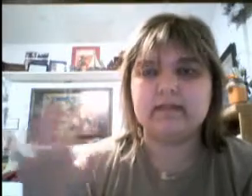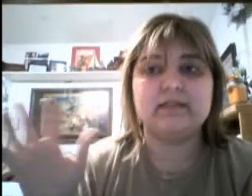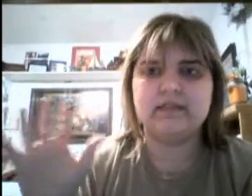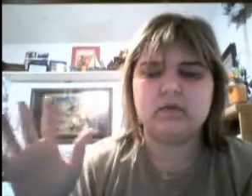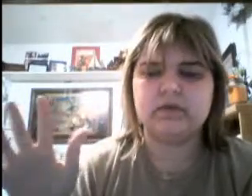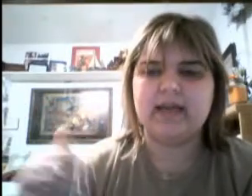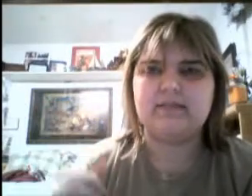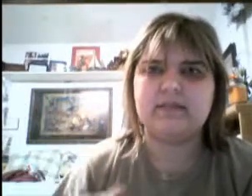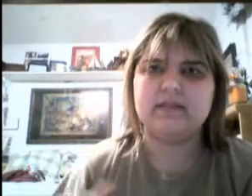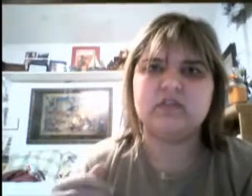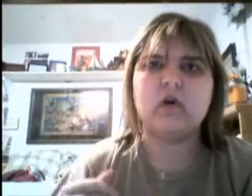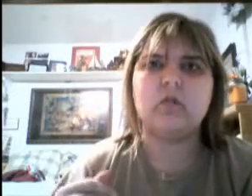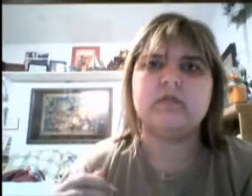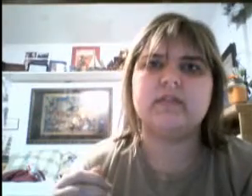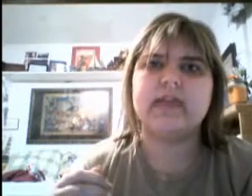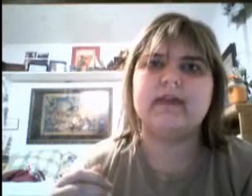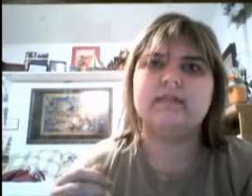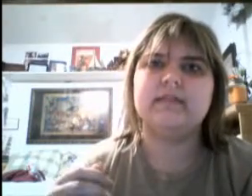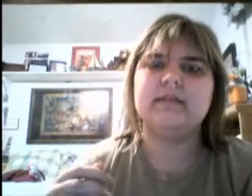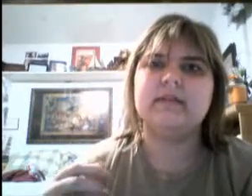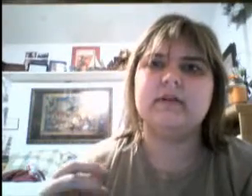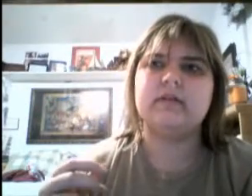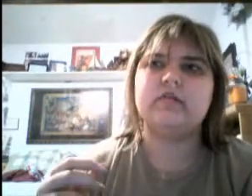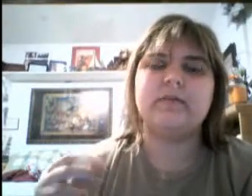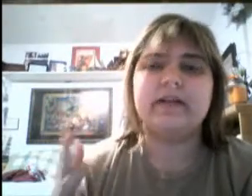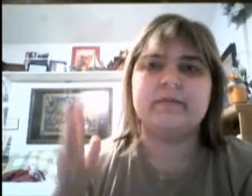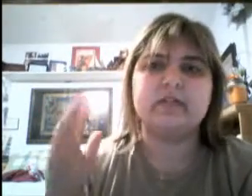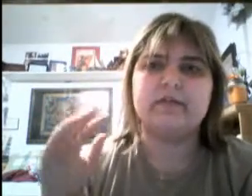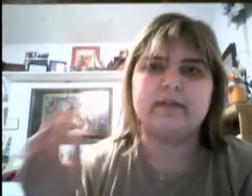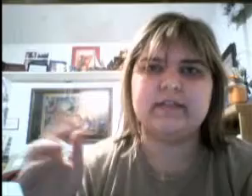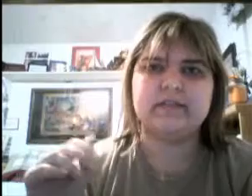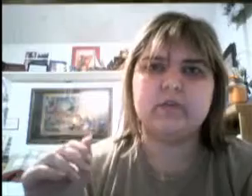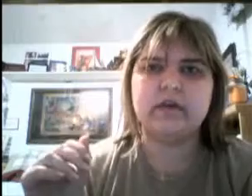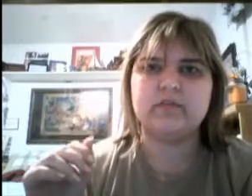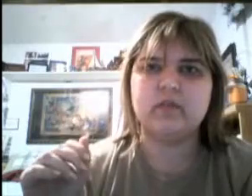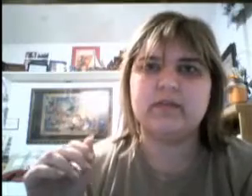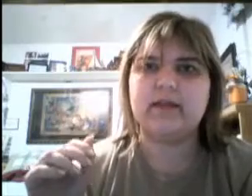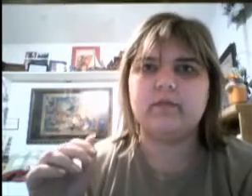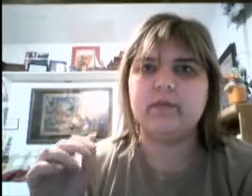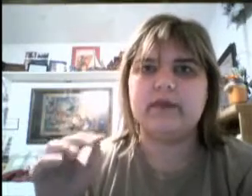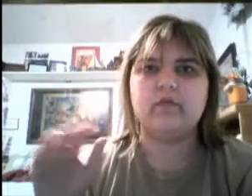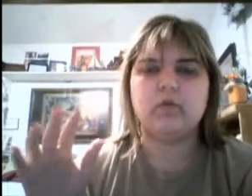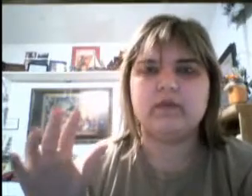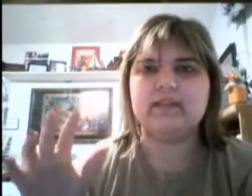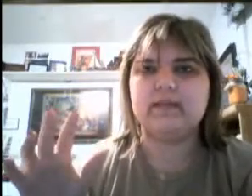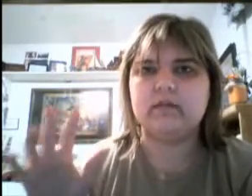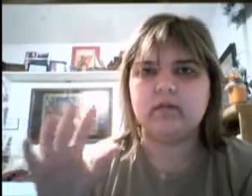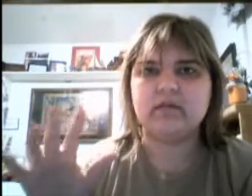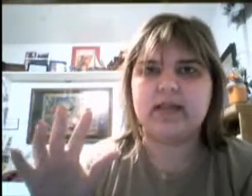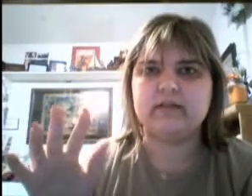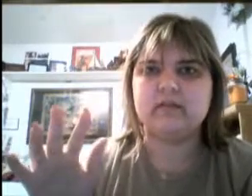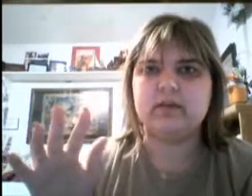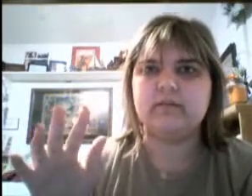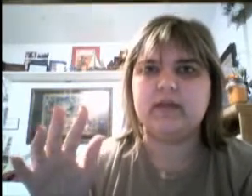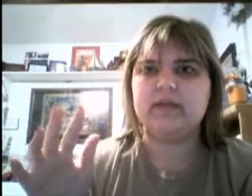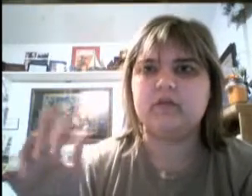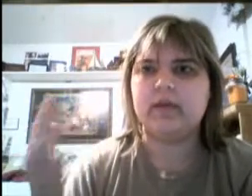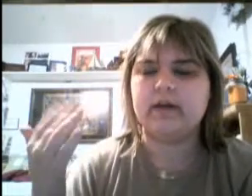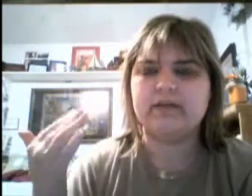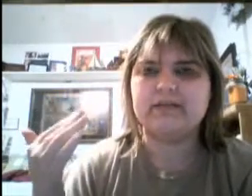and Disney World having these Star Wars lands. And that they're going to try and make them as authentic as possible. And everybody who works in those lands are going to be totally authentic.